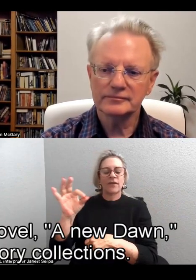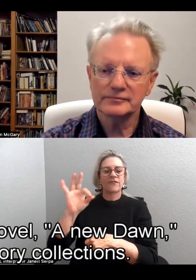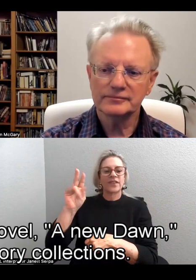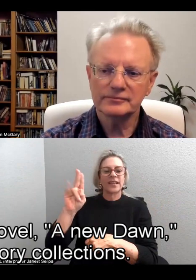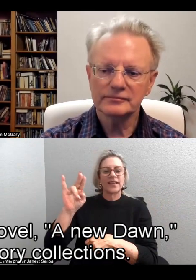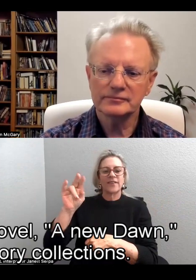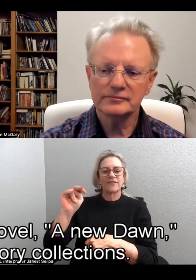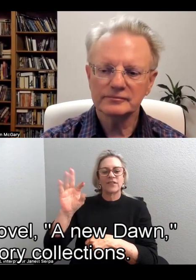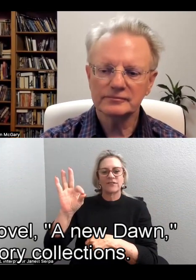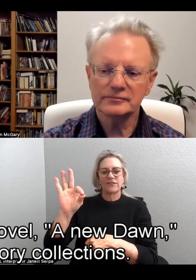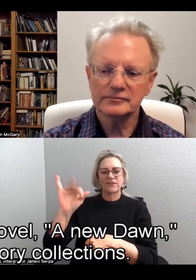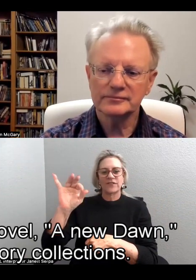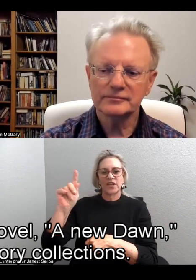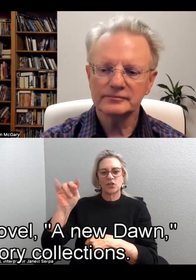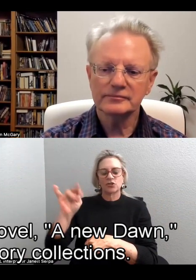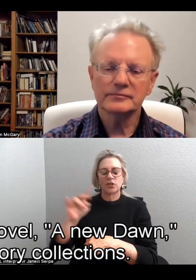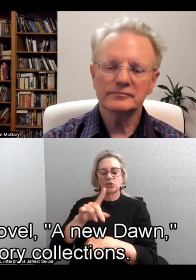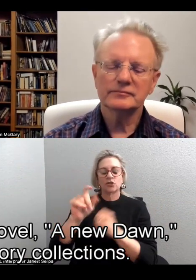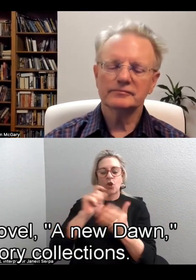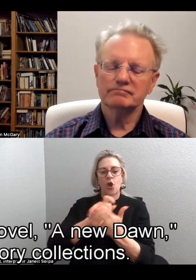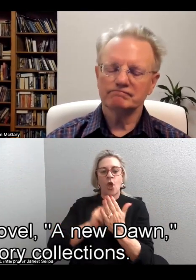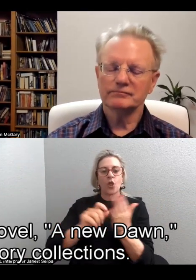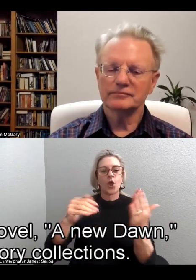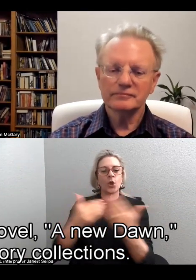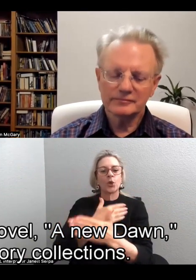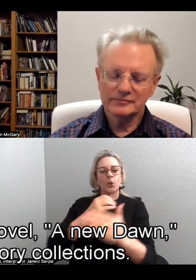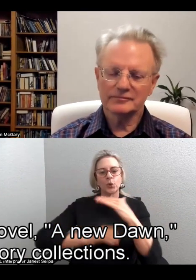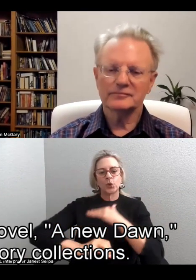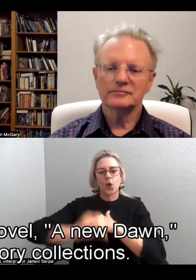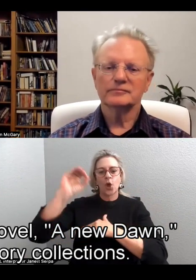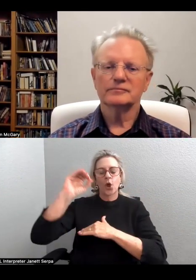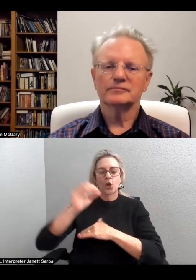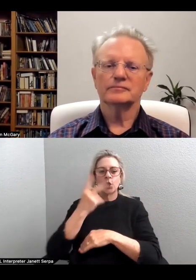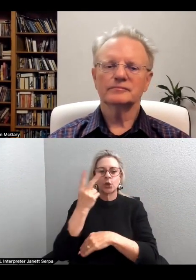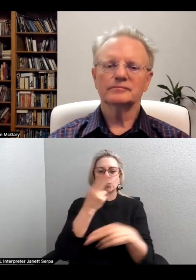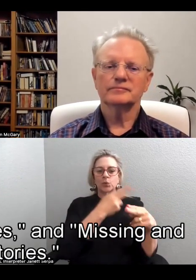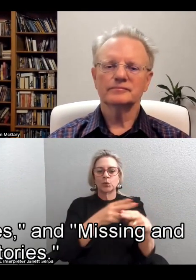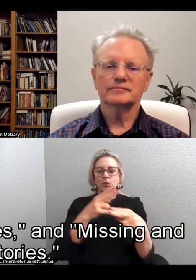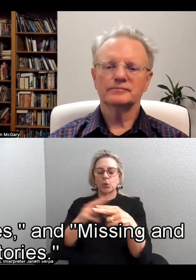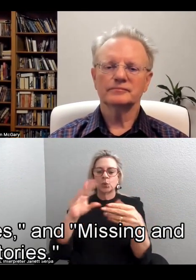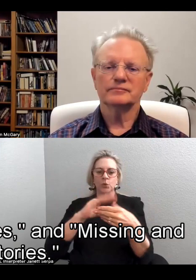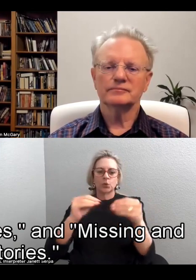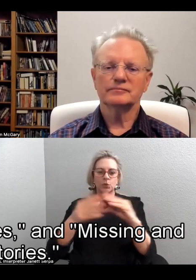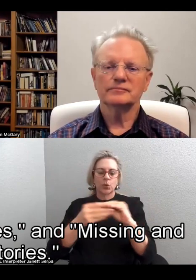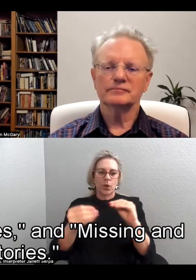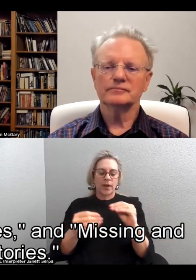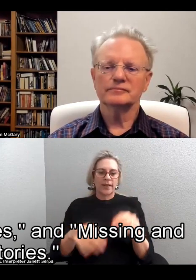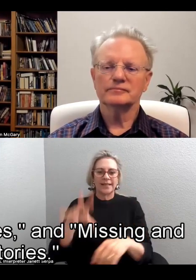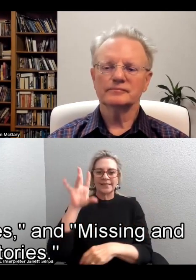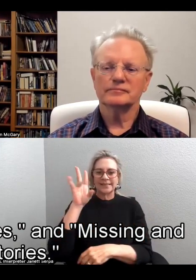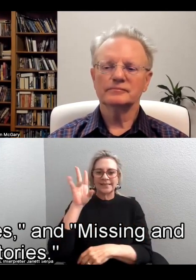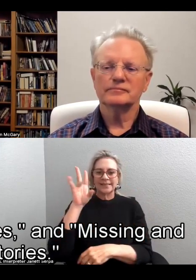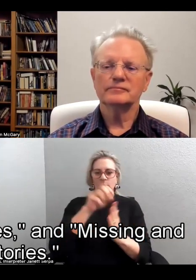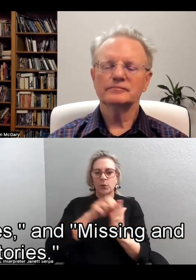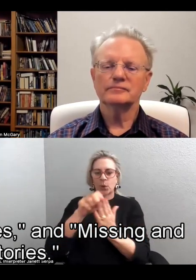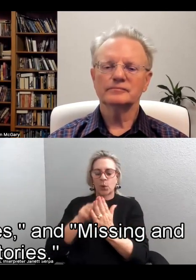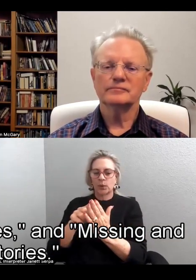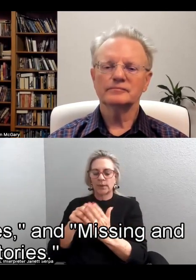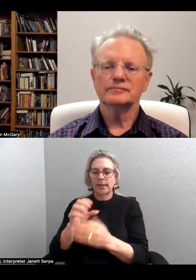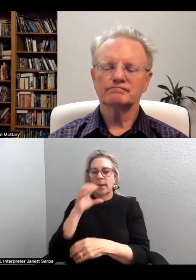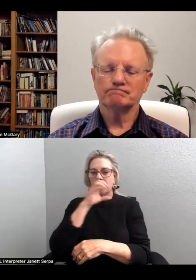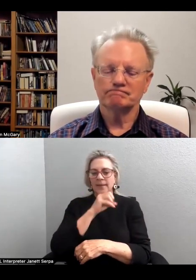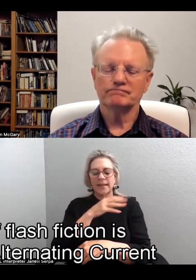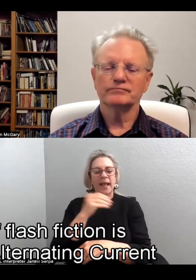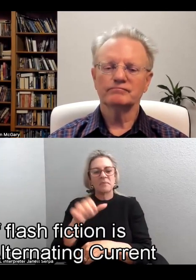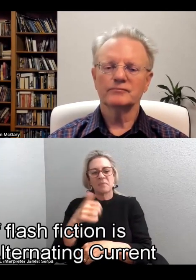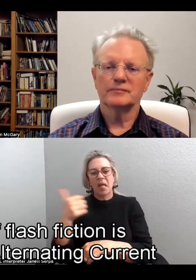She is author of the novel A New Dawn and two short story collections. There are Seven Notes and Missing and Other Stories.